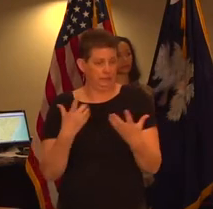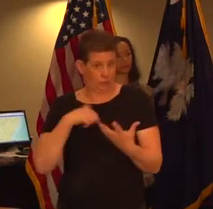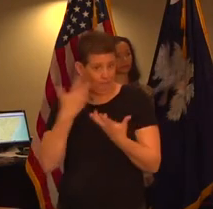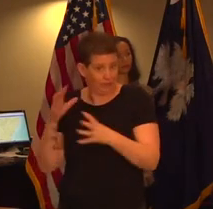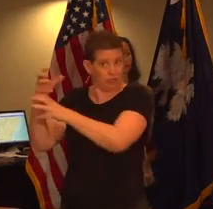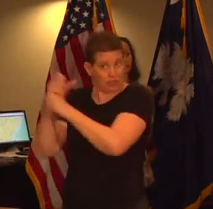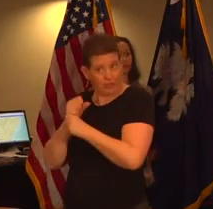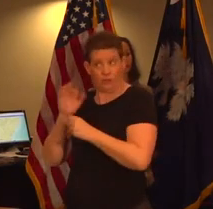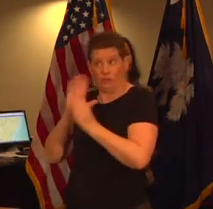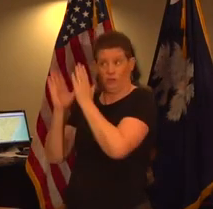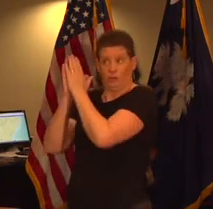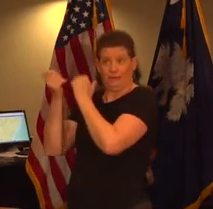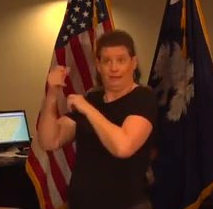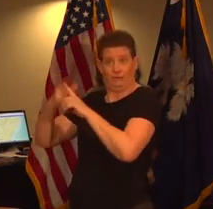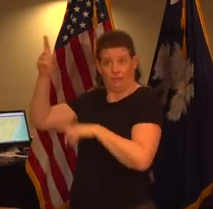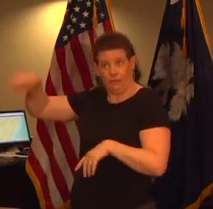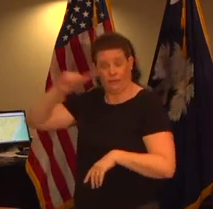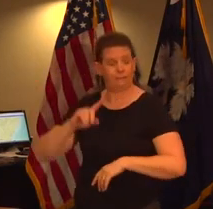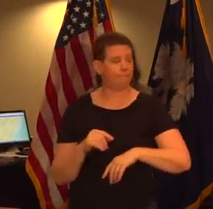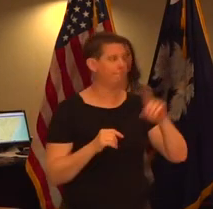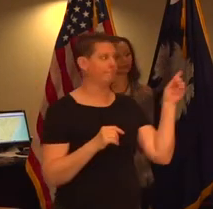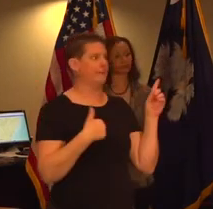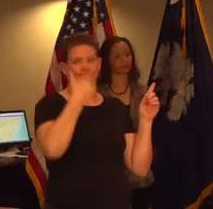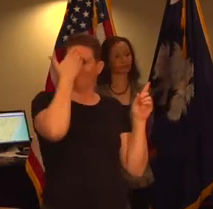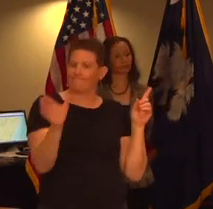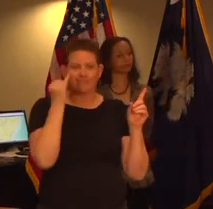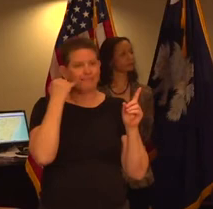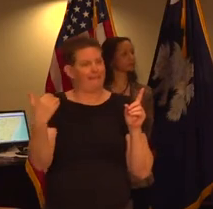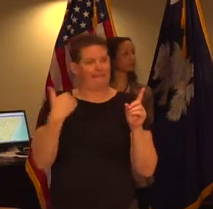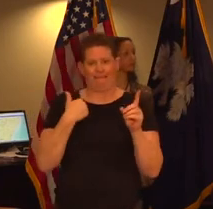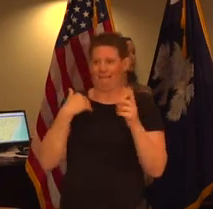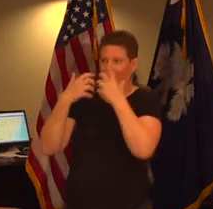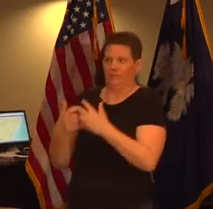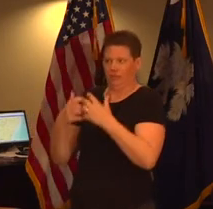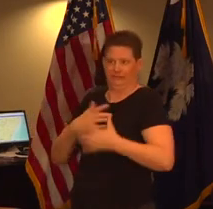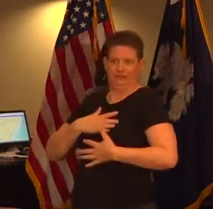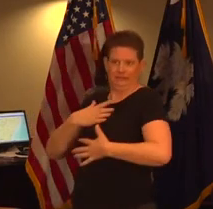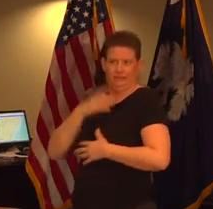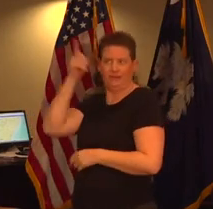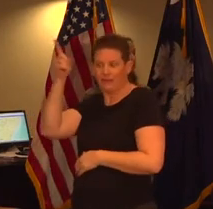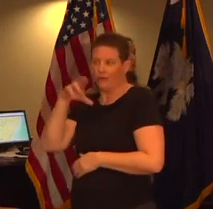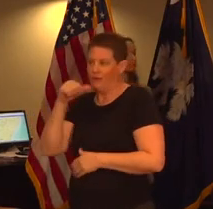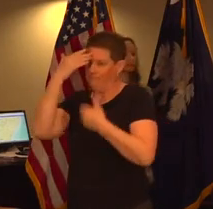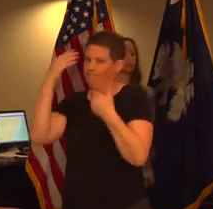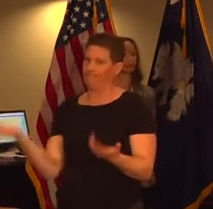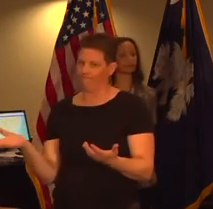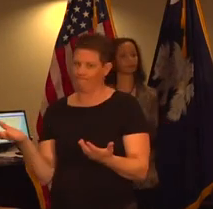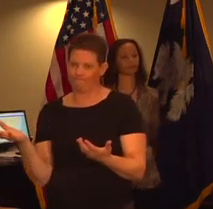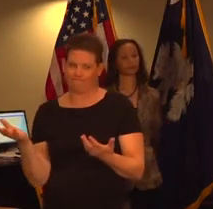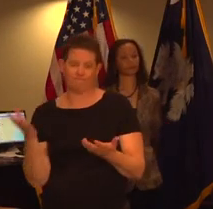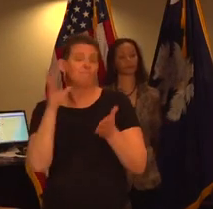or requested any from the national stockpile i do not know if they have ventilator machines in their stockpile or not so